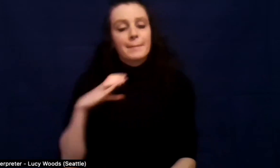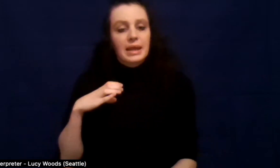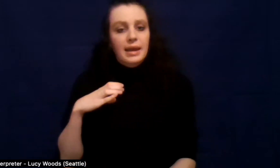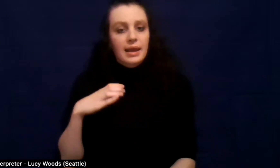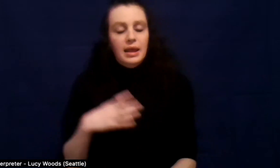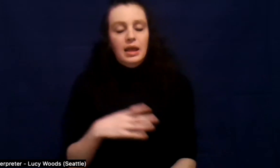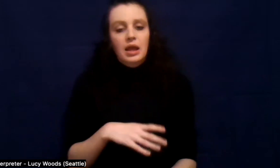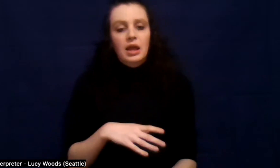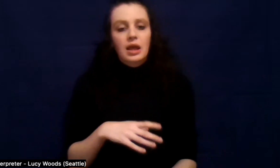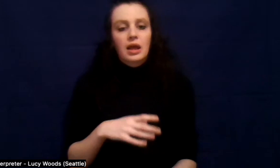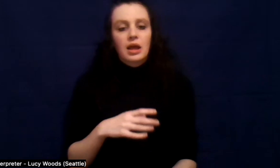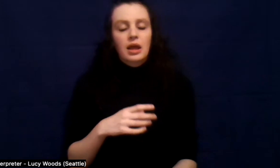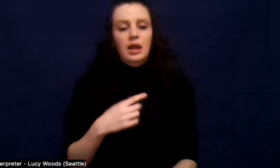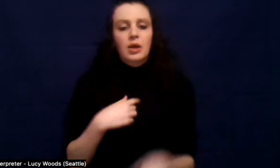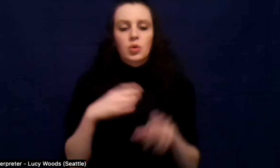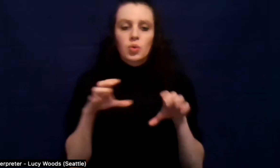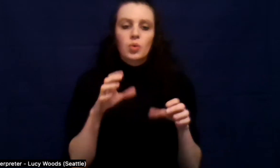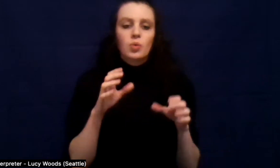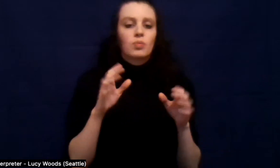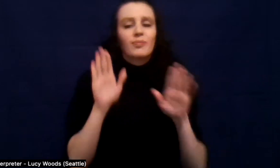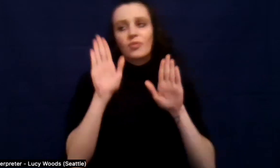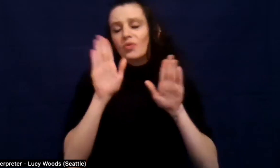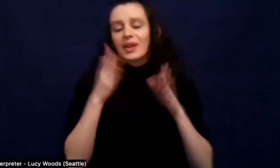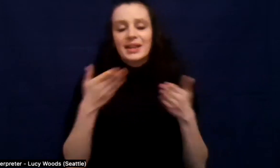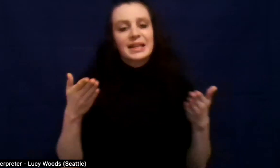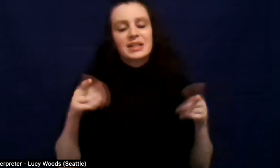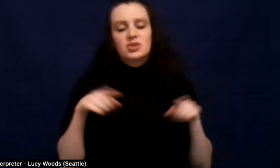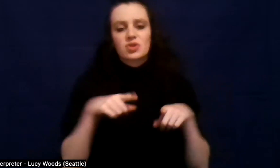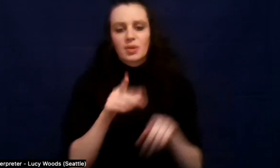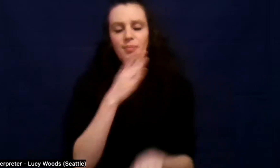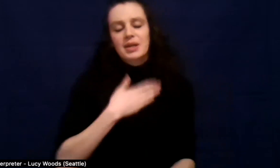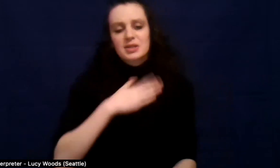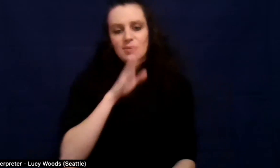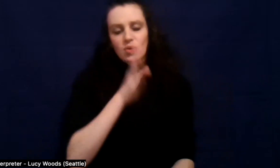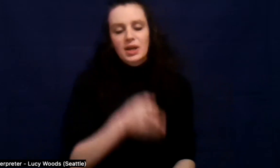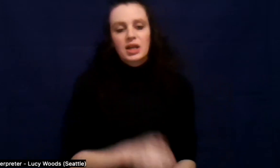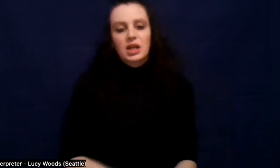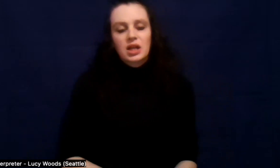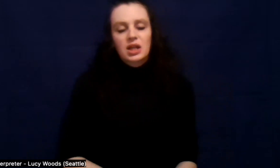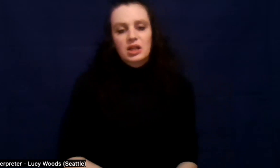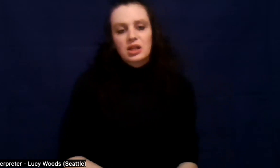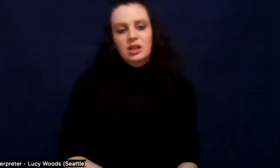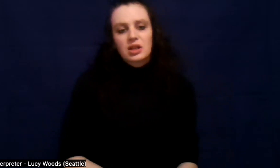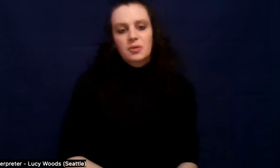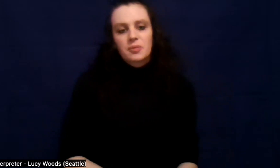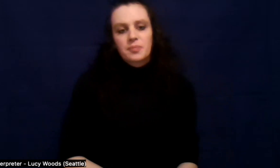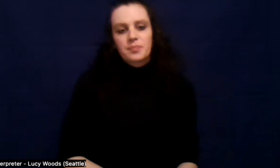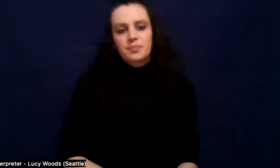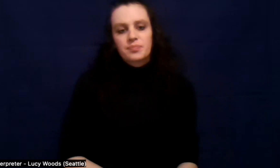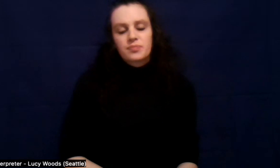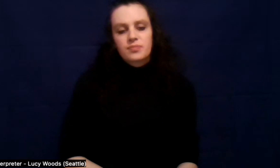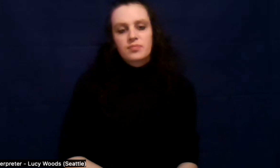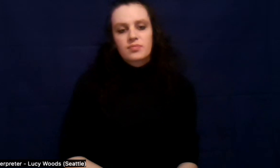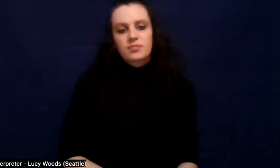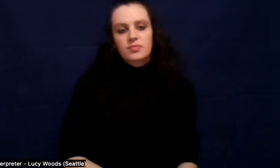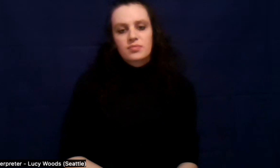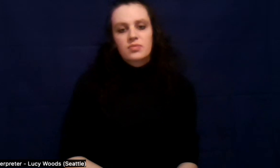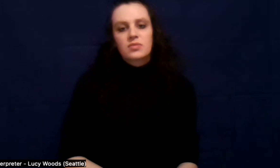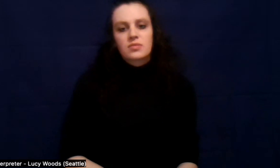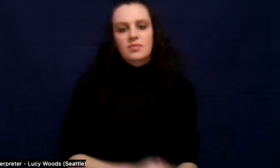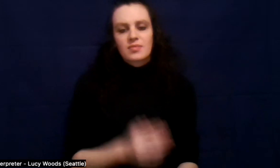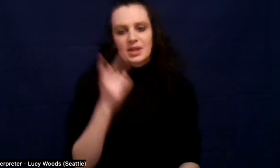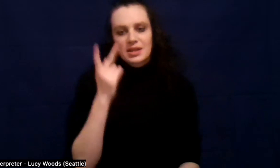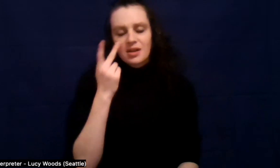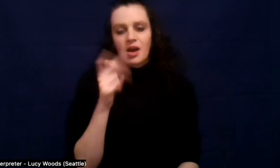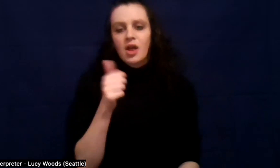things in sobriety, um, to expose me to more of the younger side